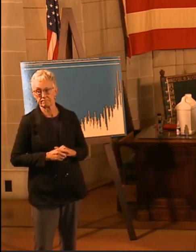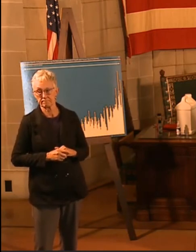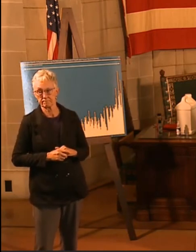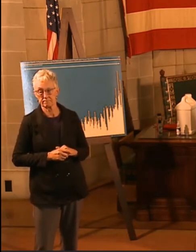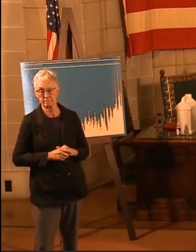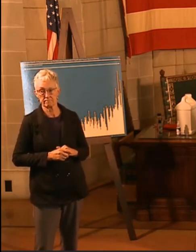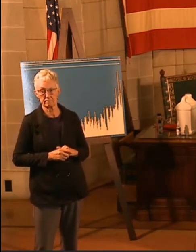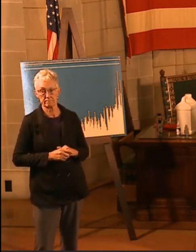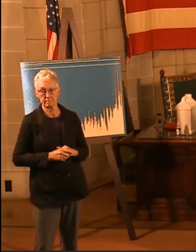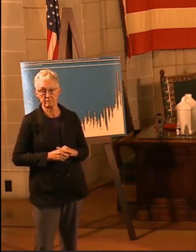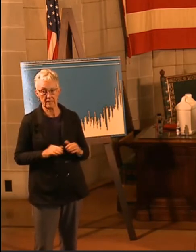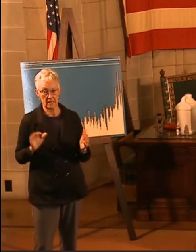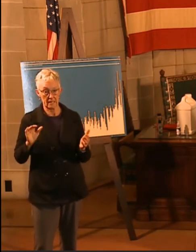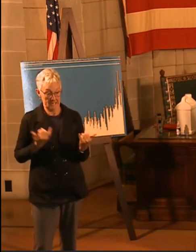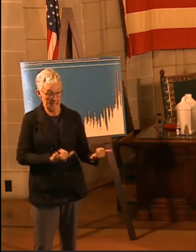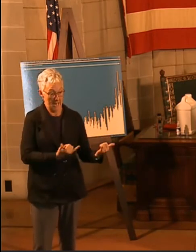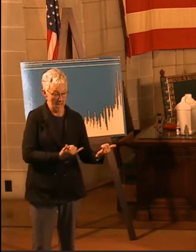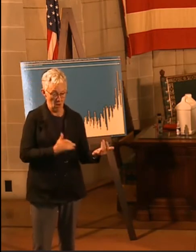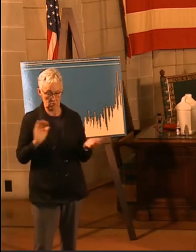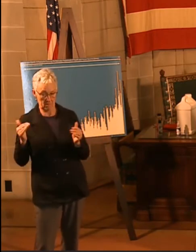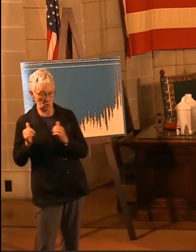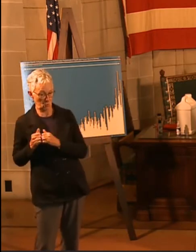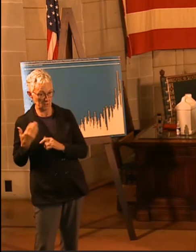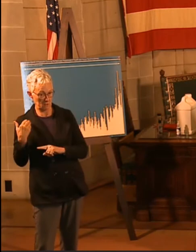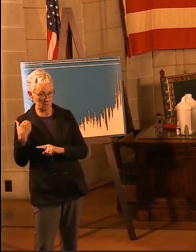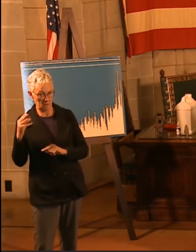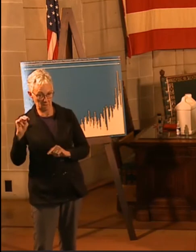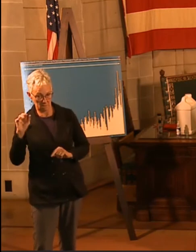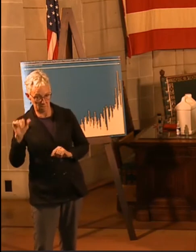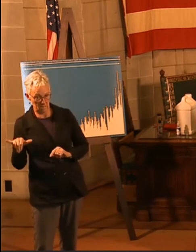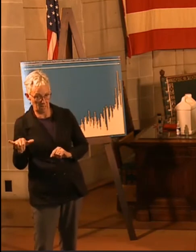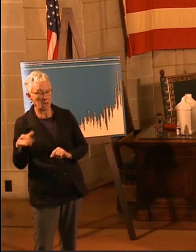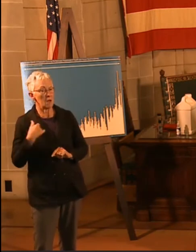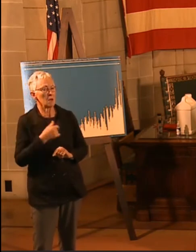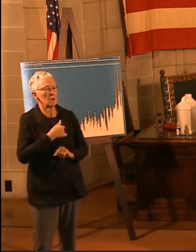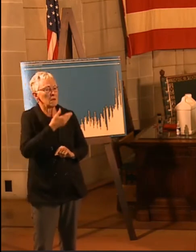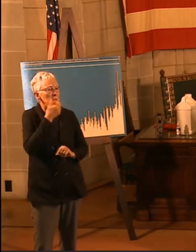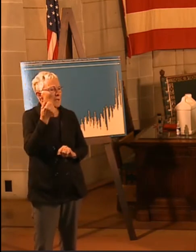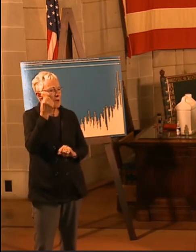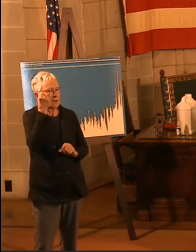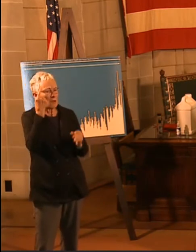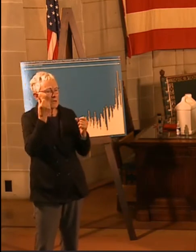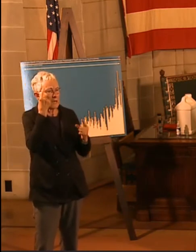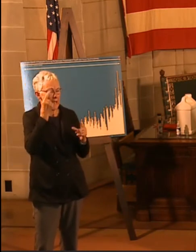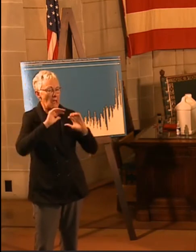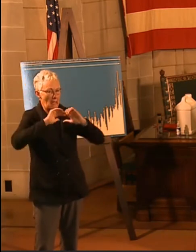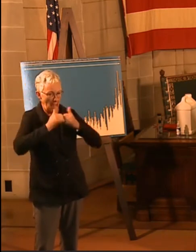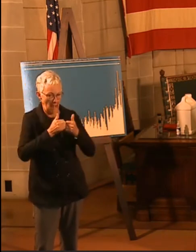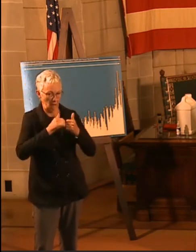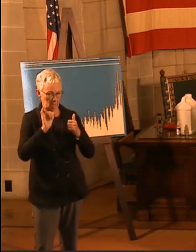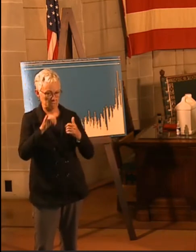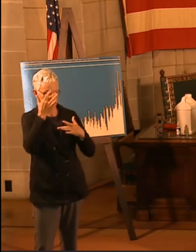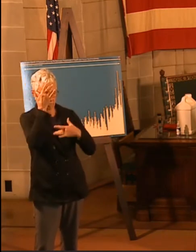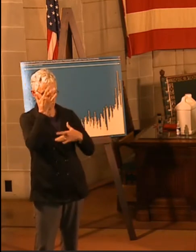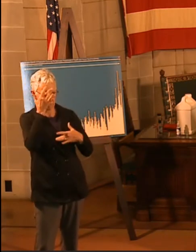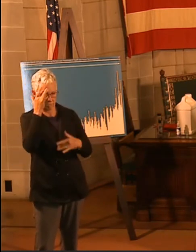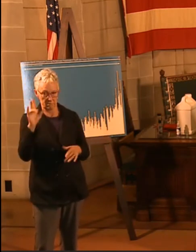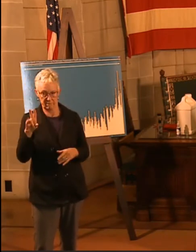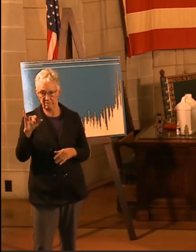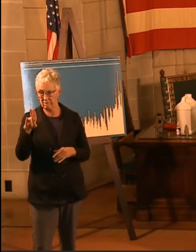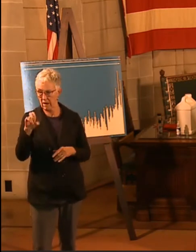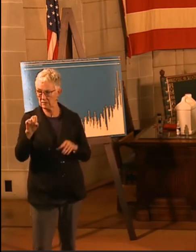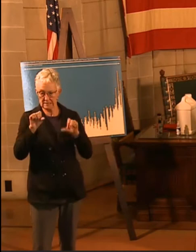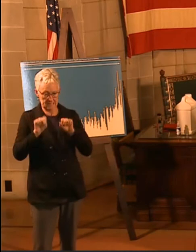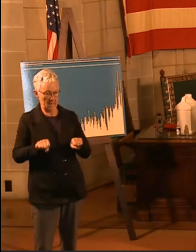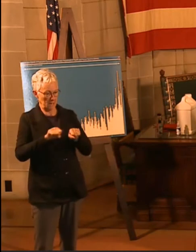to May, we now have a much better understanding of how the virus is transmitted and what we need to do to protect